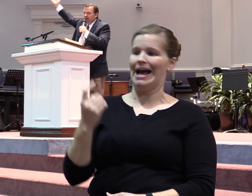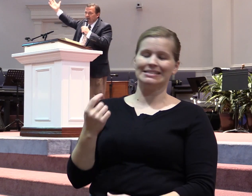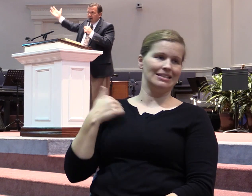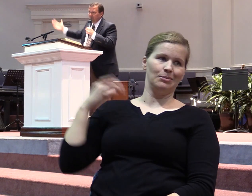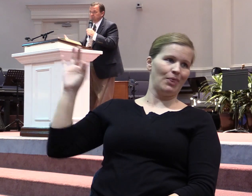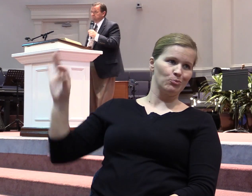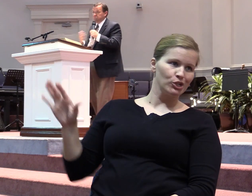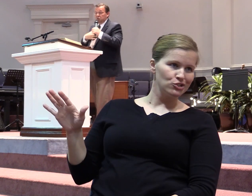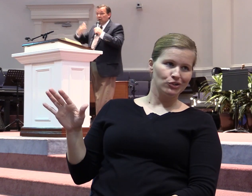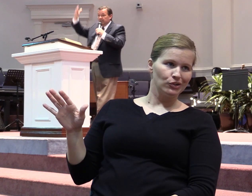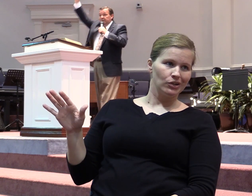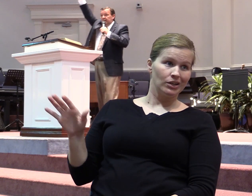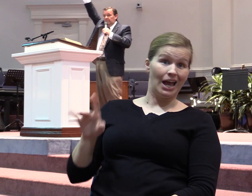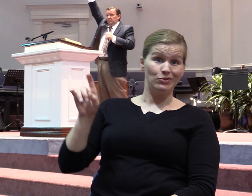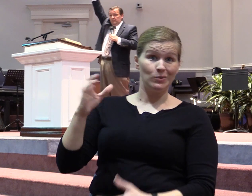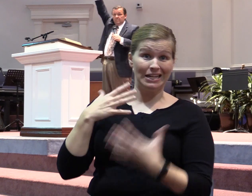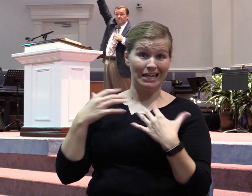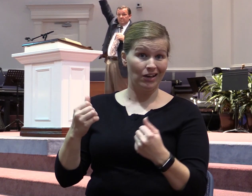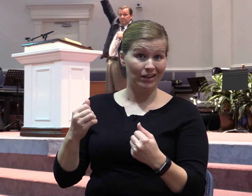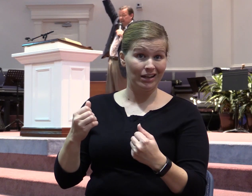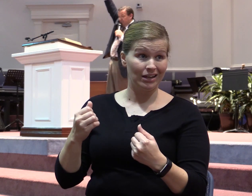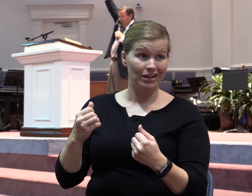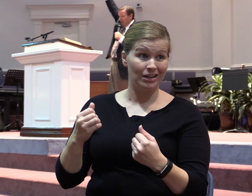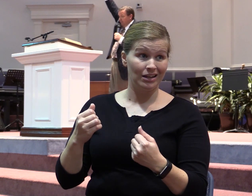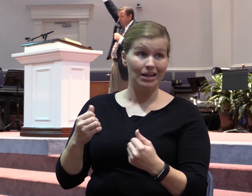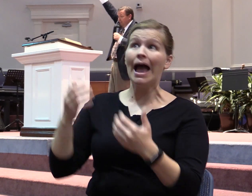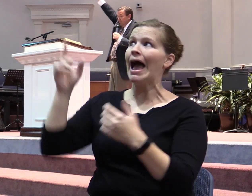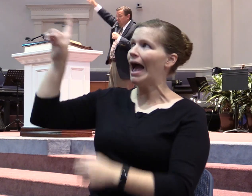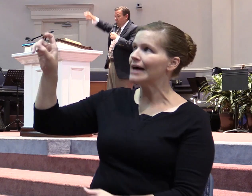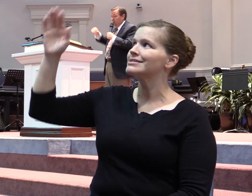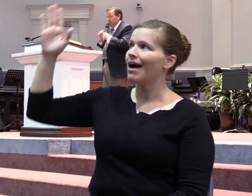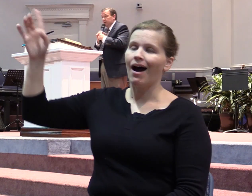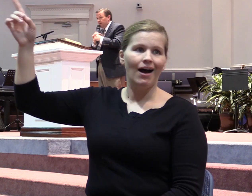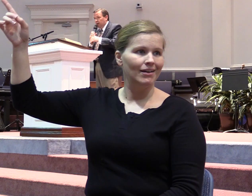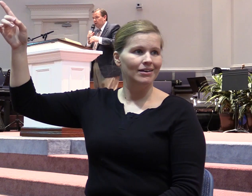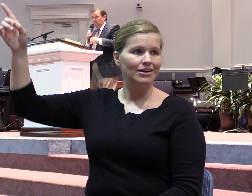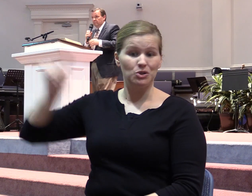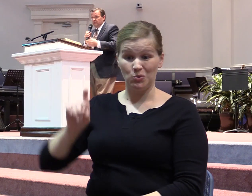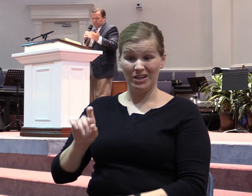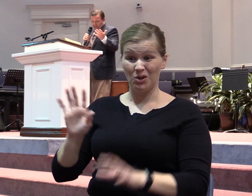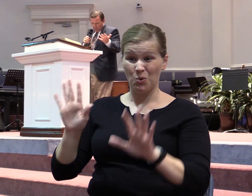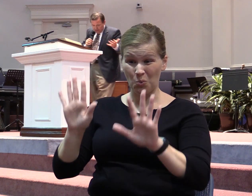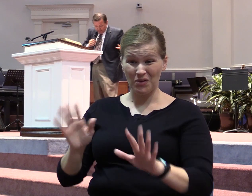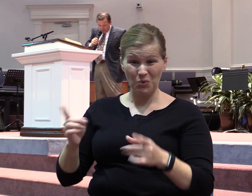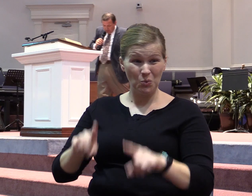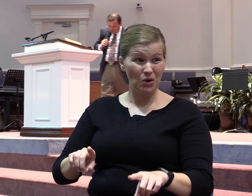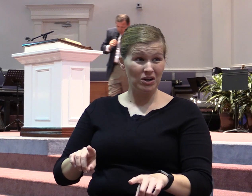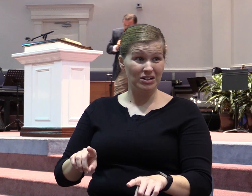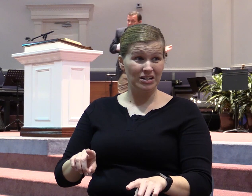healing, don't ask me. Ask God. If you need a miracle, I don't have nothing bottled up here.